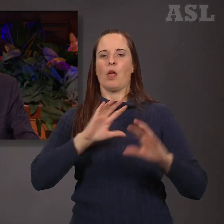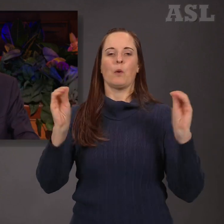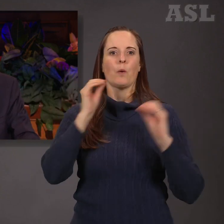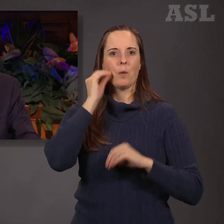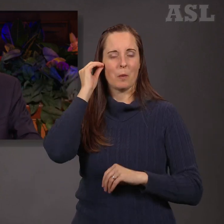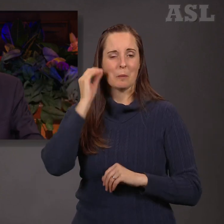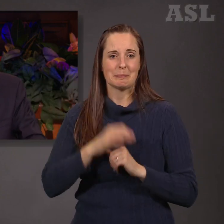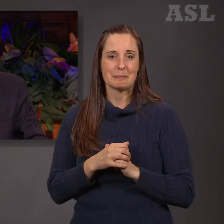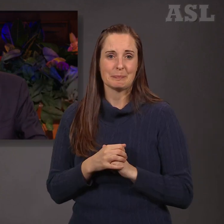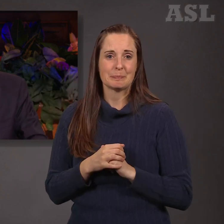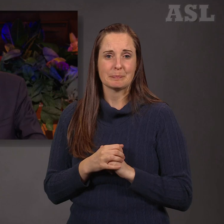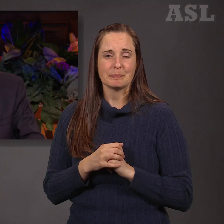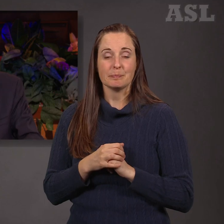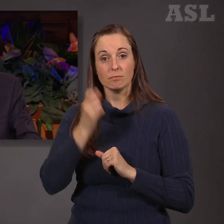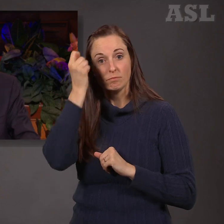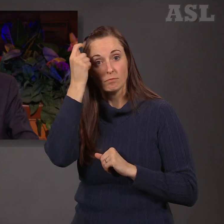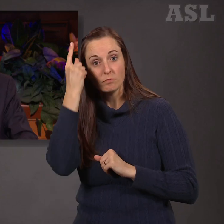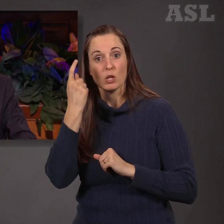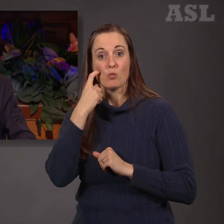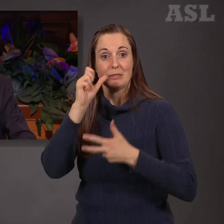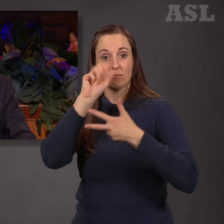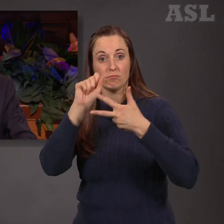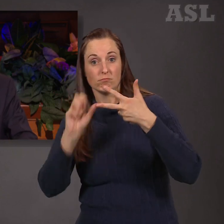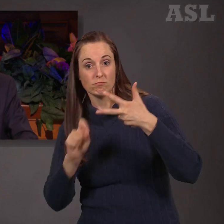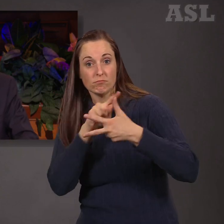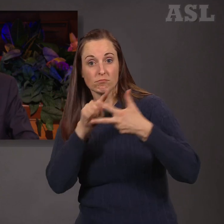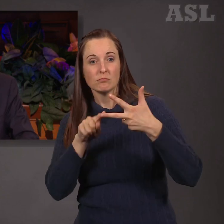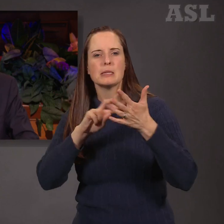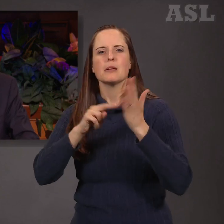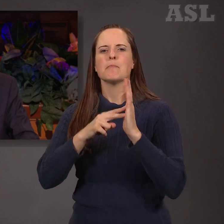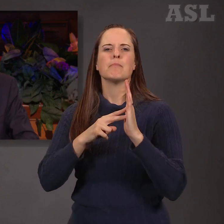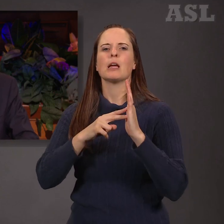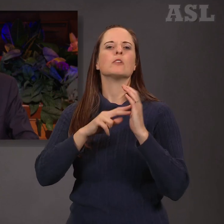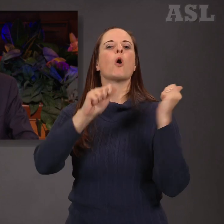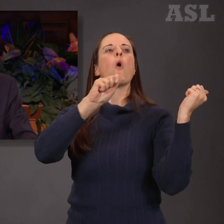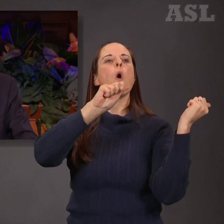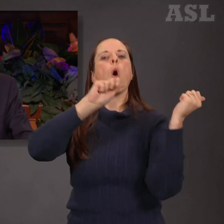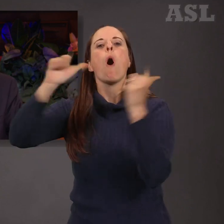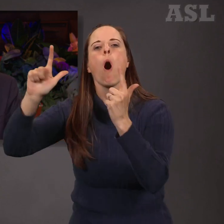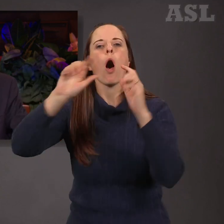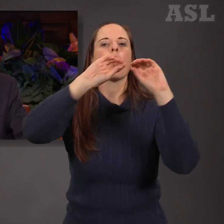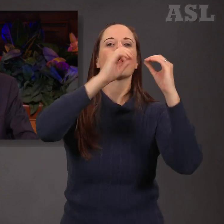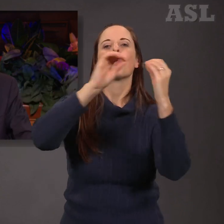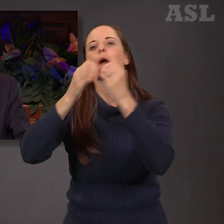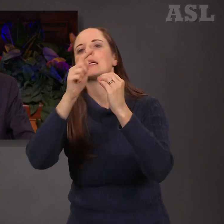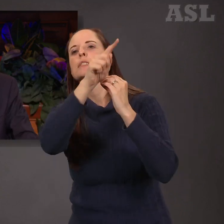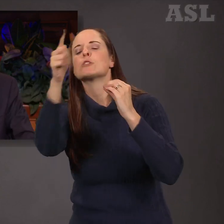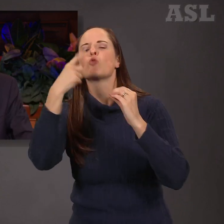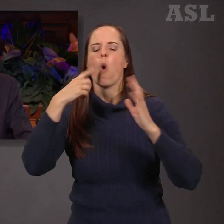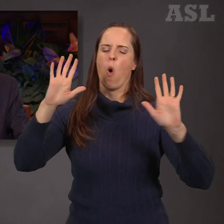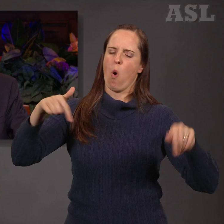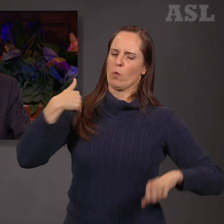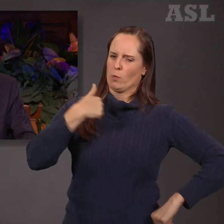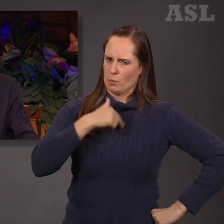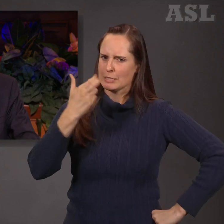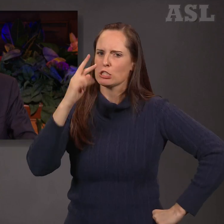Of course, these three examples do not mean that everything said or done by organizations or individuals